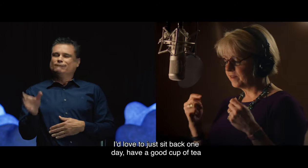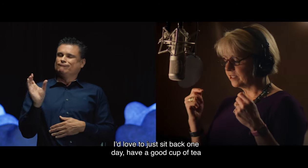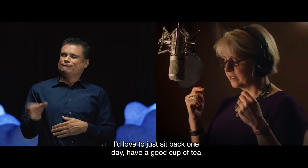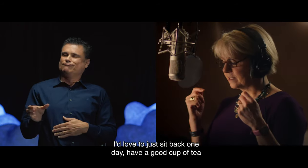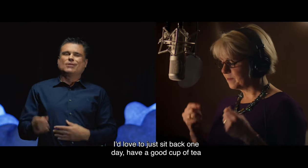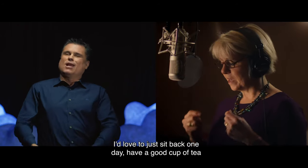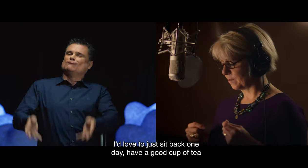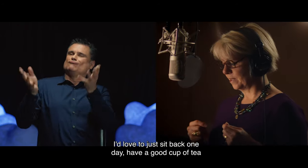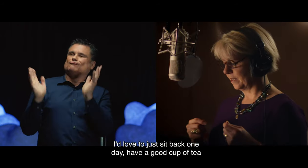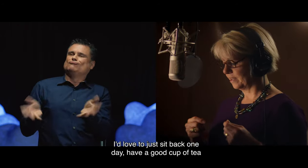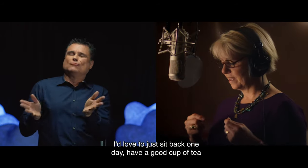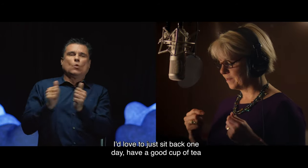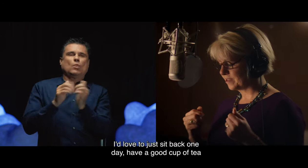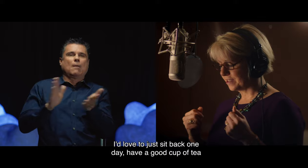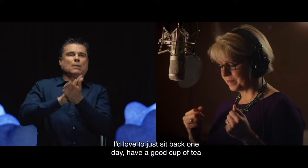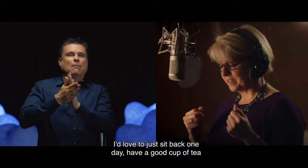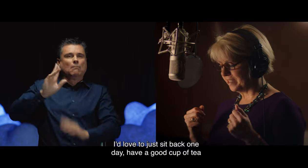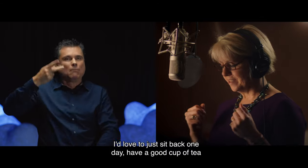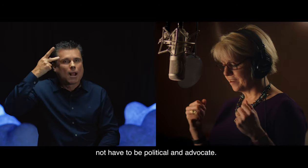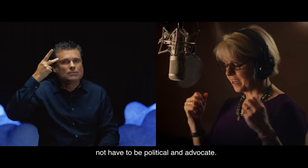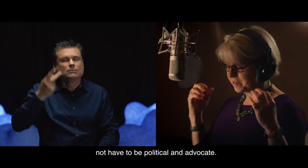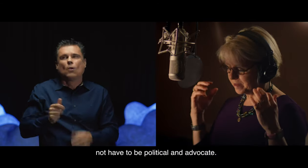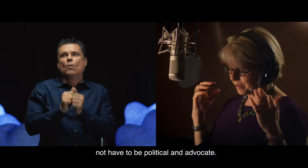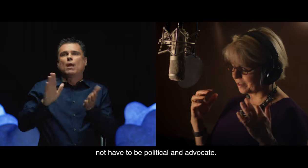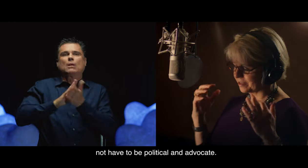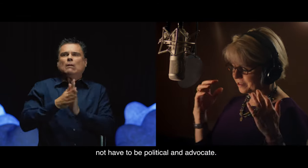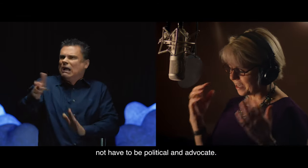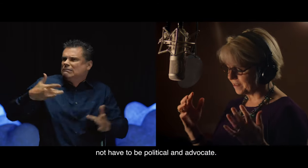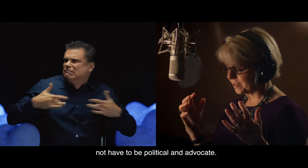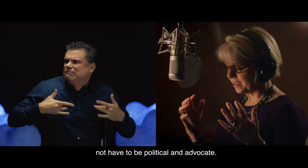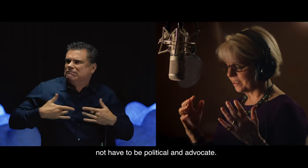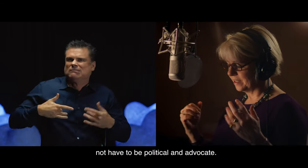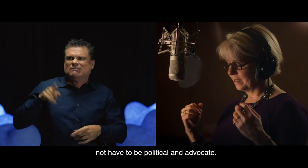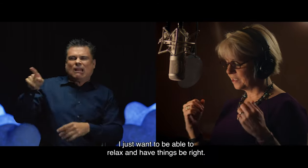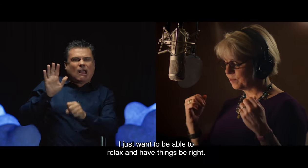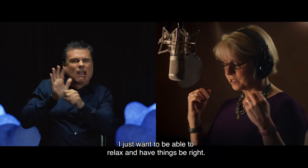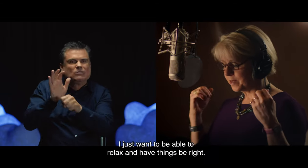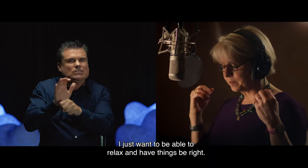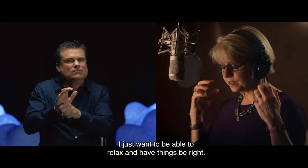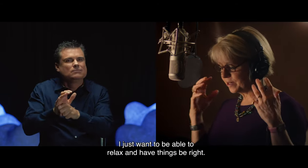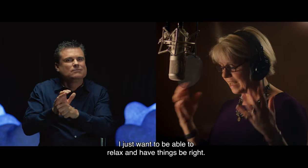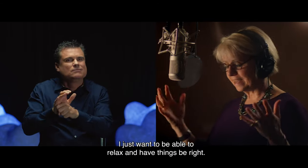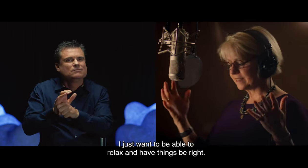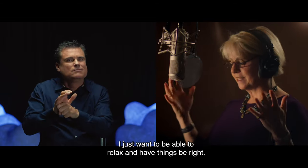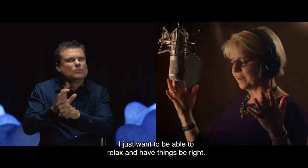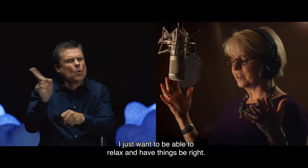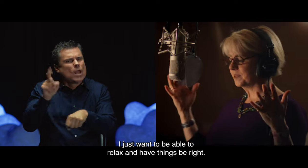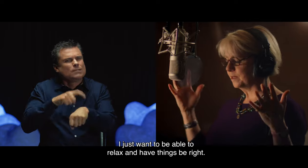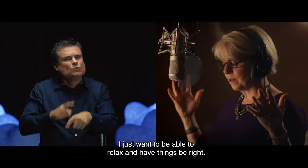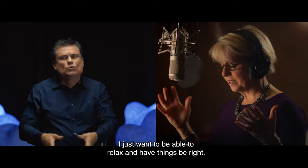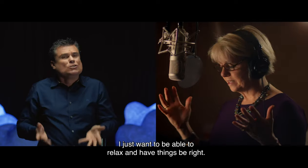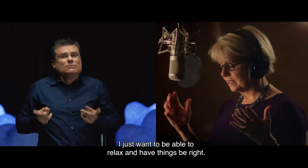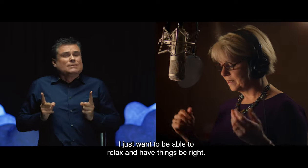I'd love to just sit back one day, have a good cup of tea, not have to be political and advocate. I just want to be able to relax and